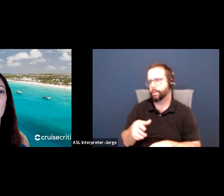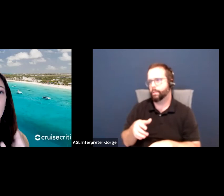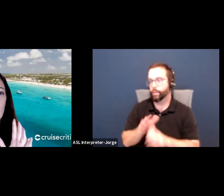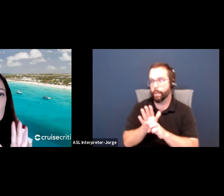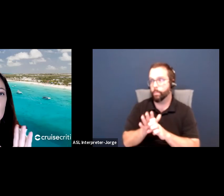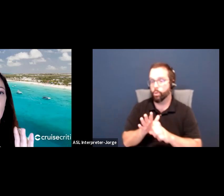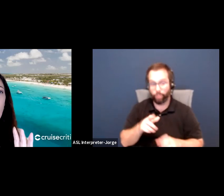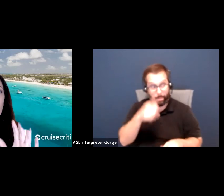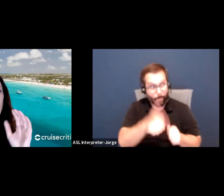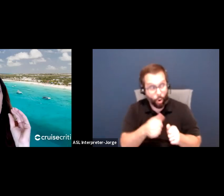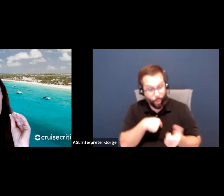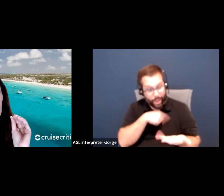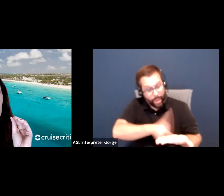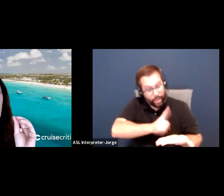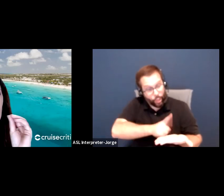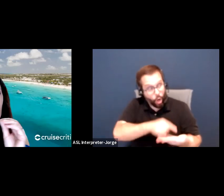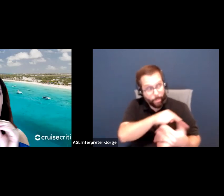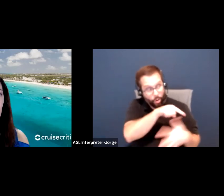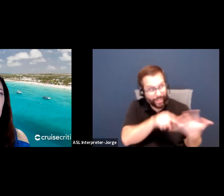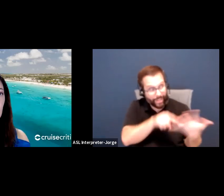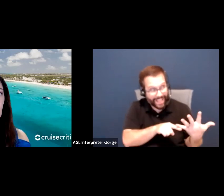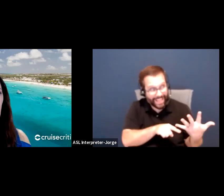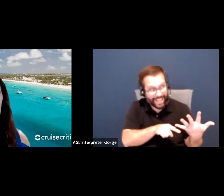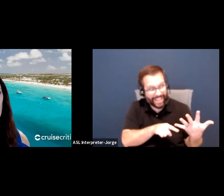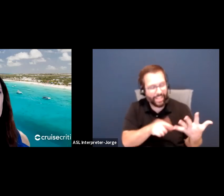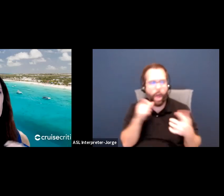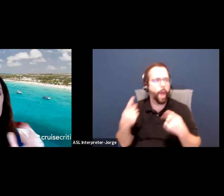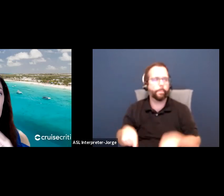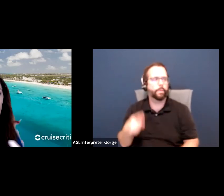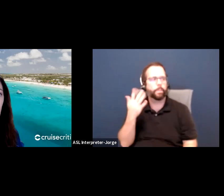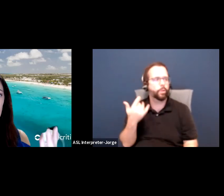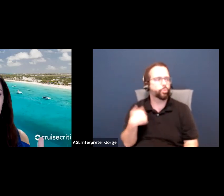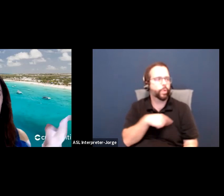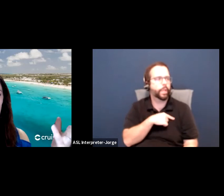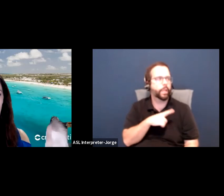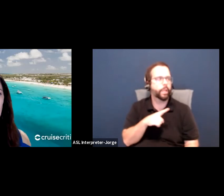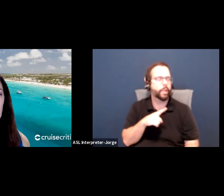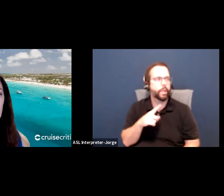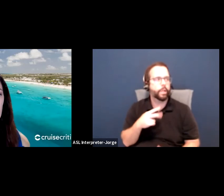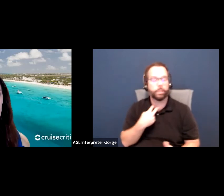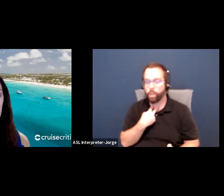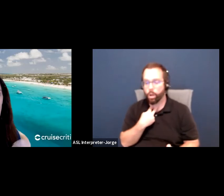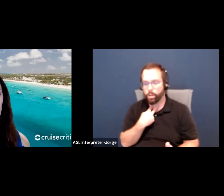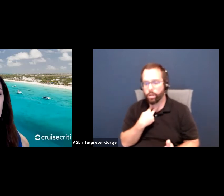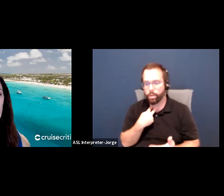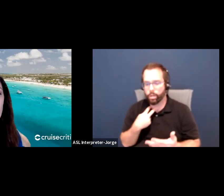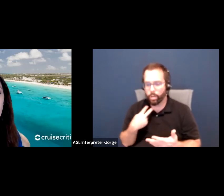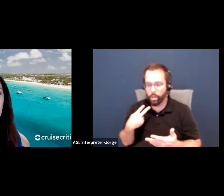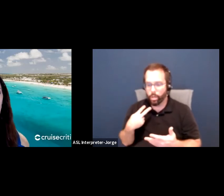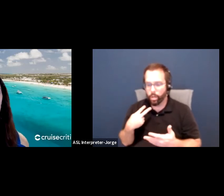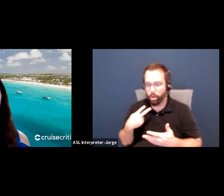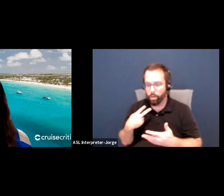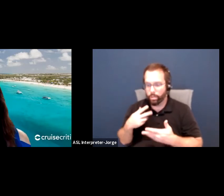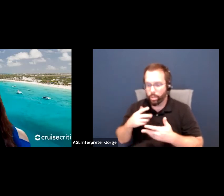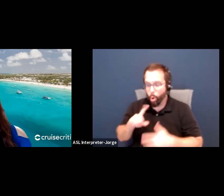year because we got so tied up with just maintaining, you know, our functions that we're supposed to be